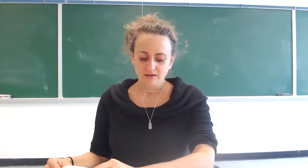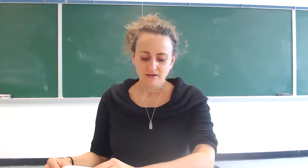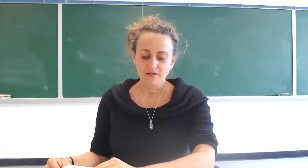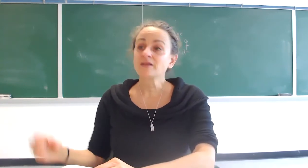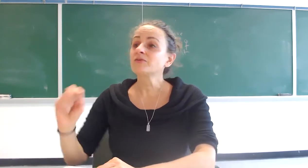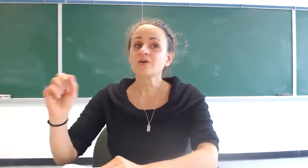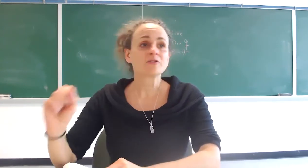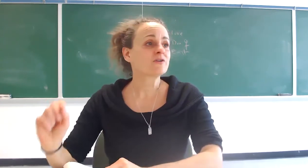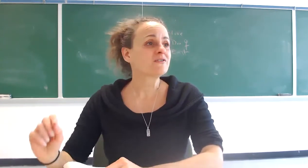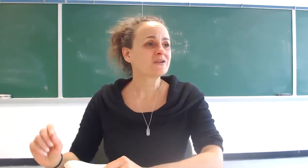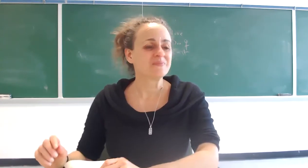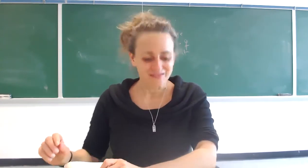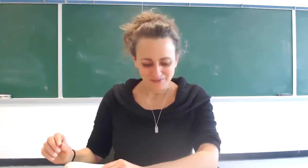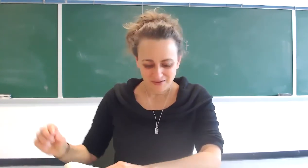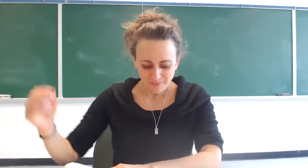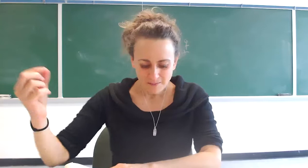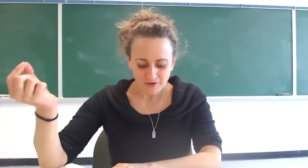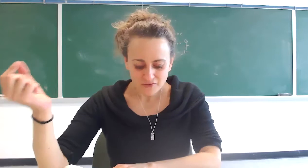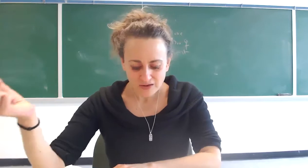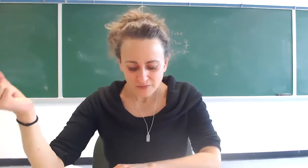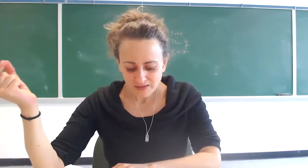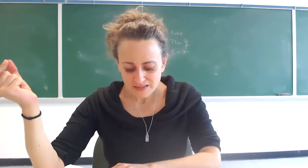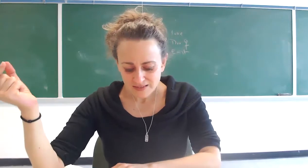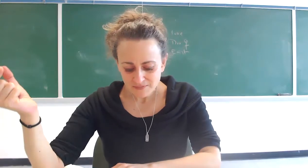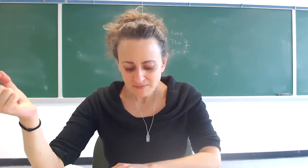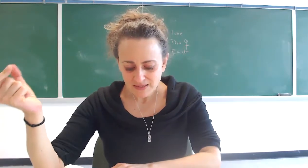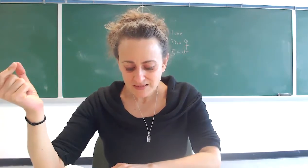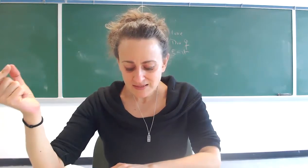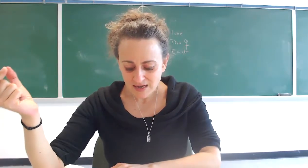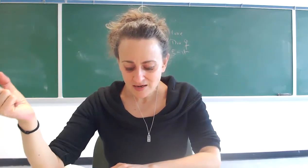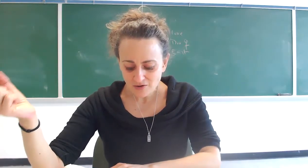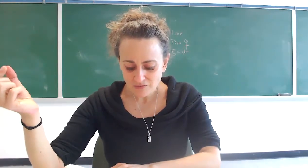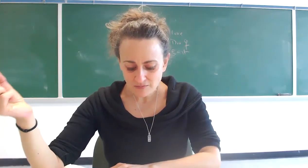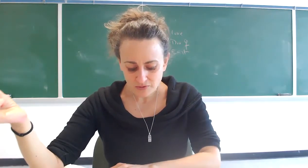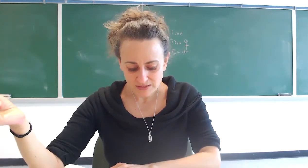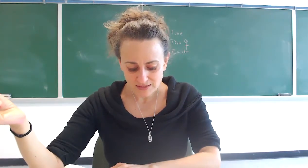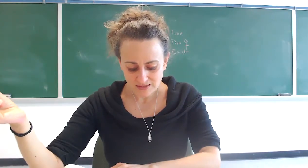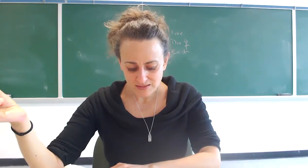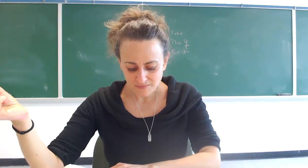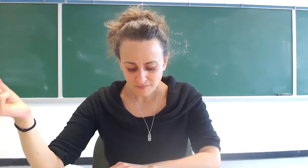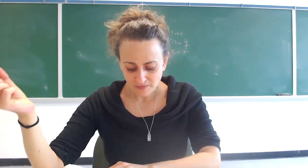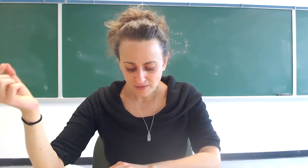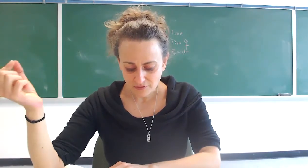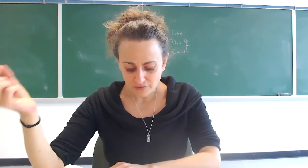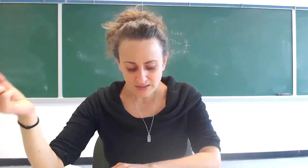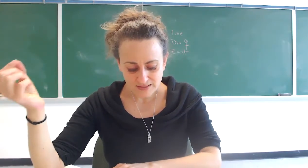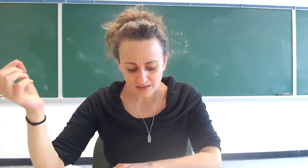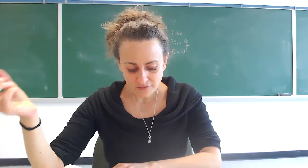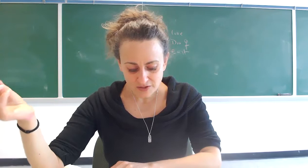and then we'll talk about trace what it means right but a trace would then simply be a sign of remoteness a trace can to be sure